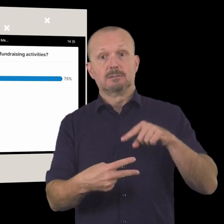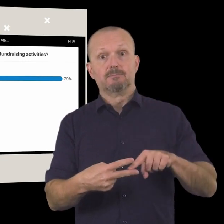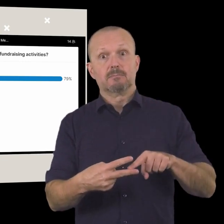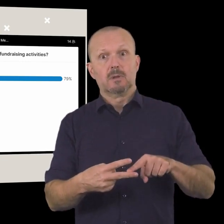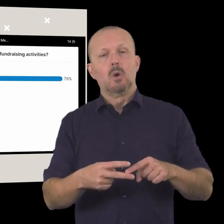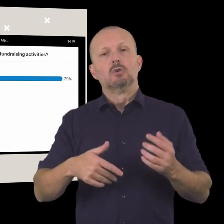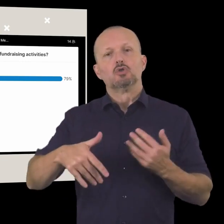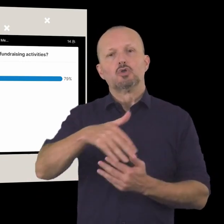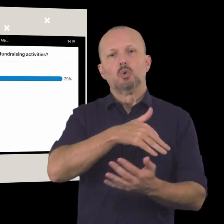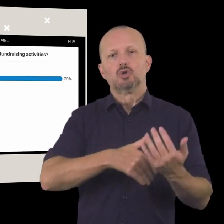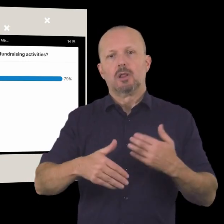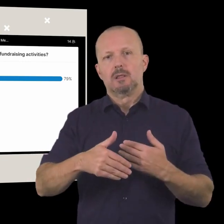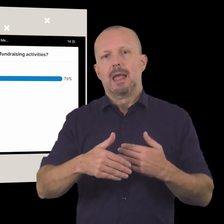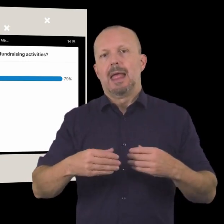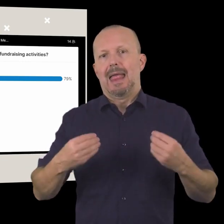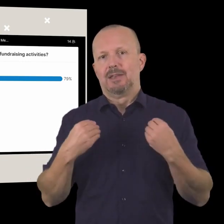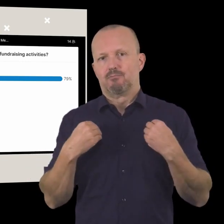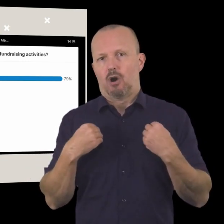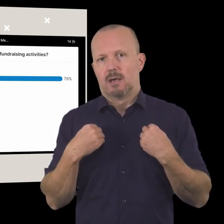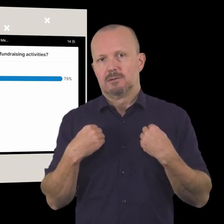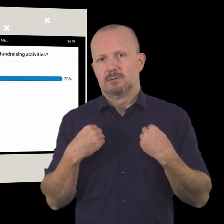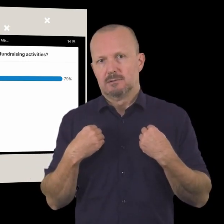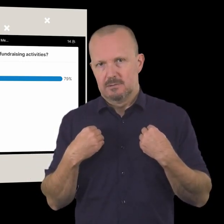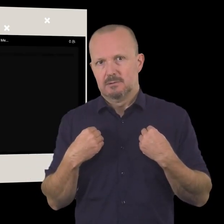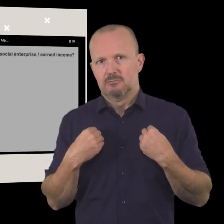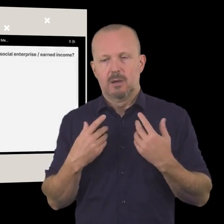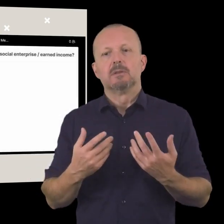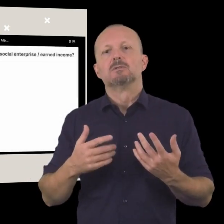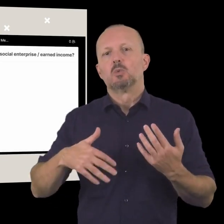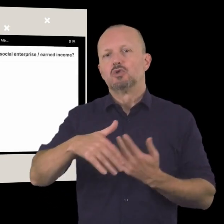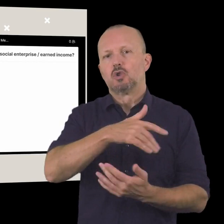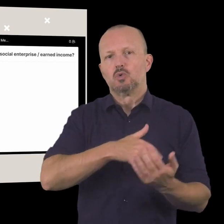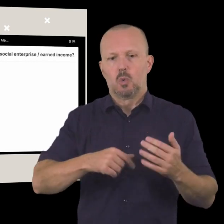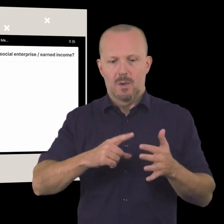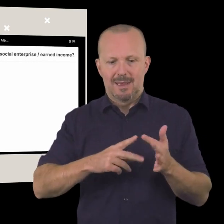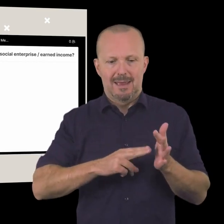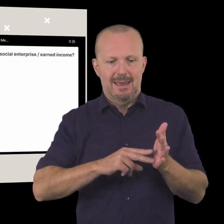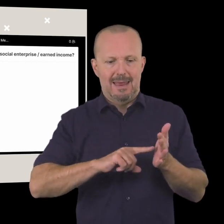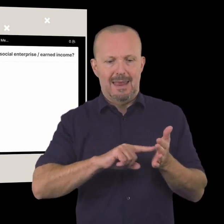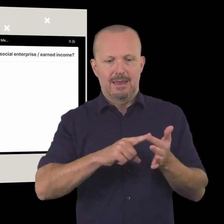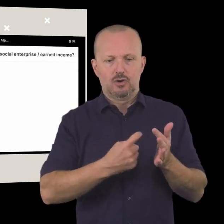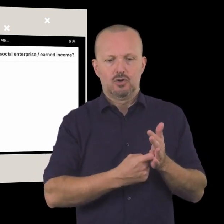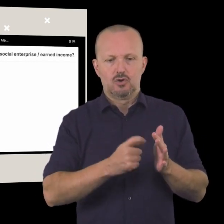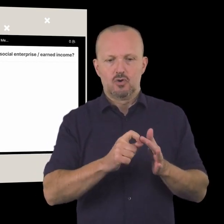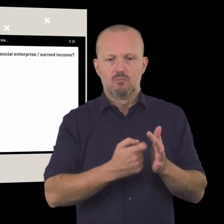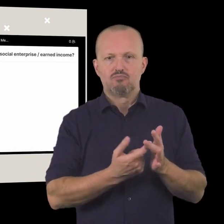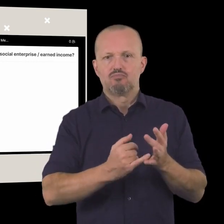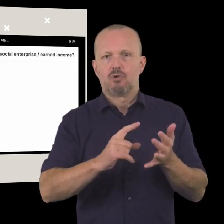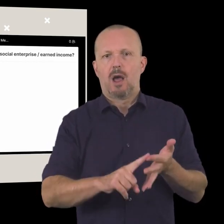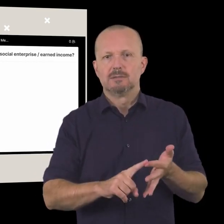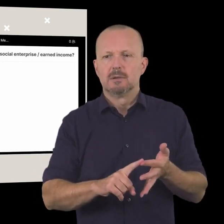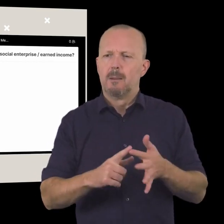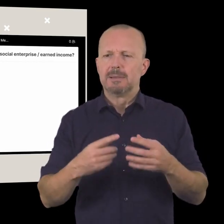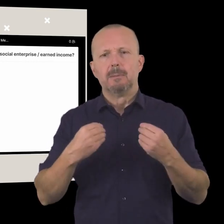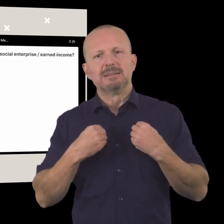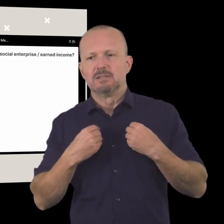stream social enterprise i'd love you to let me know so what percentage of your income comes from social enterprise so